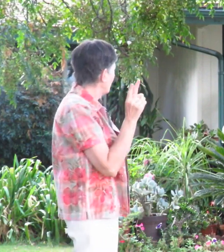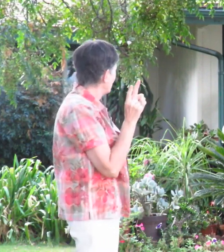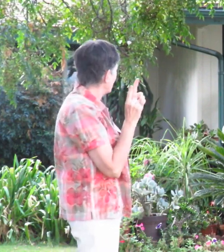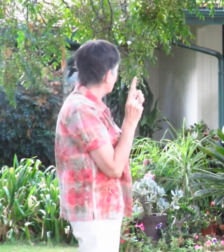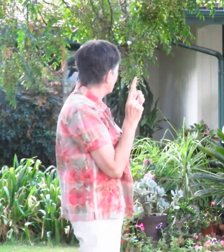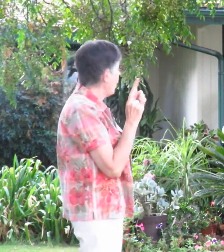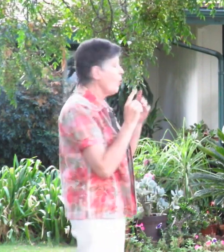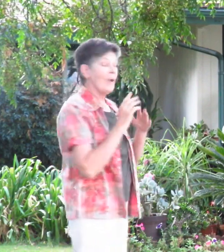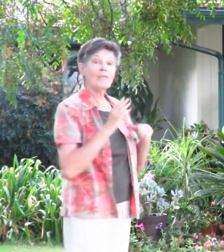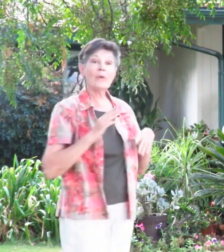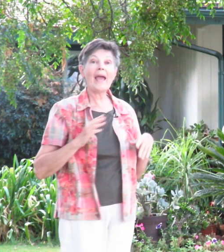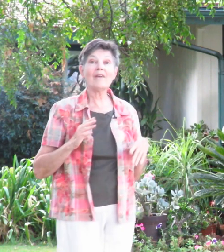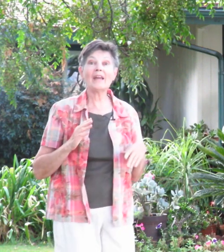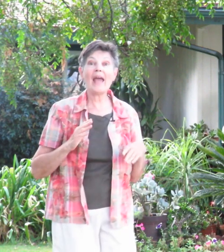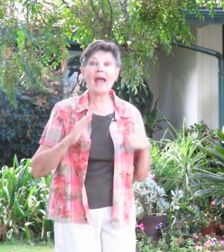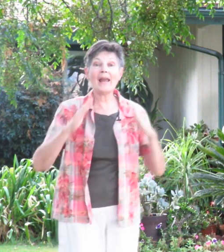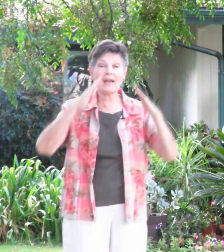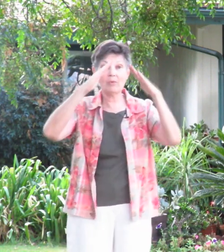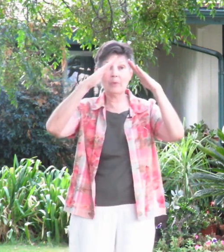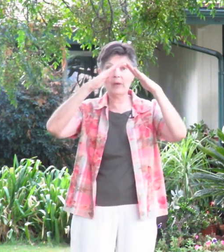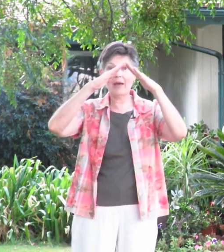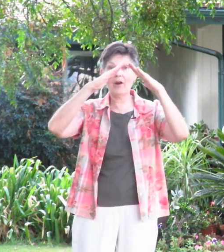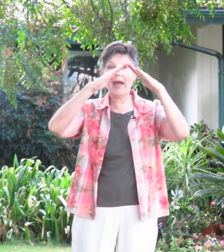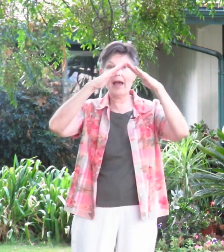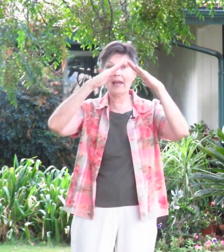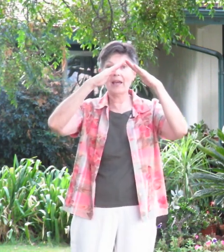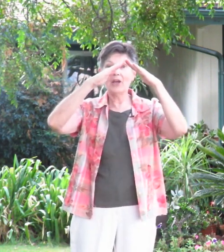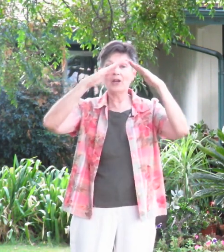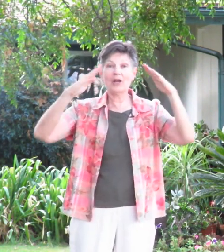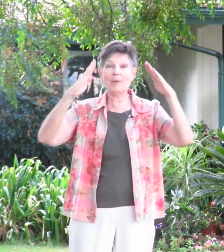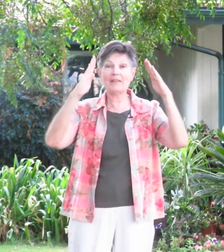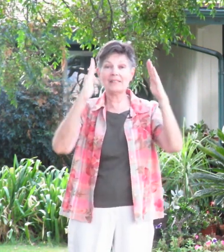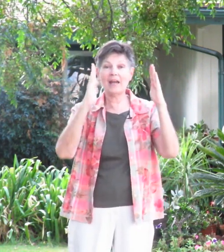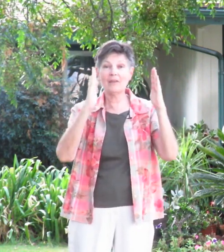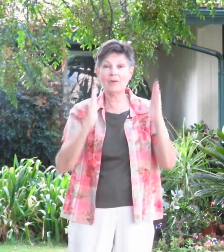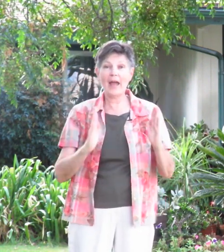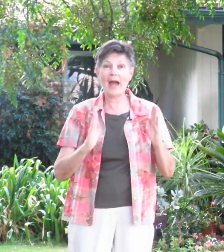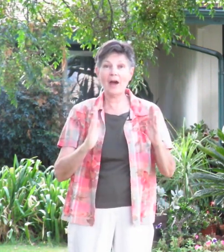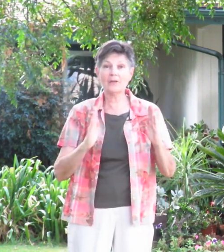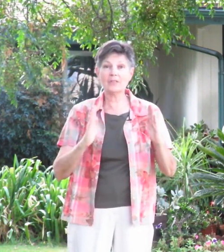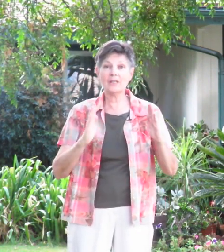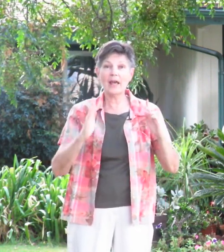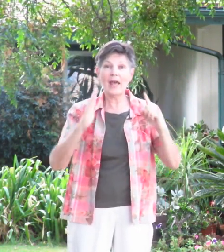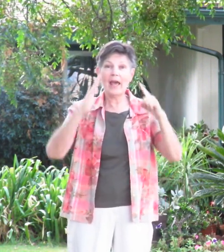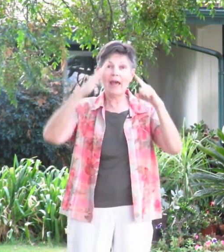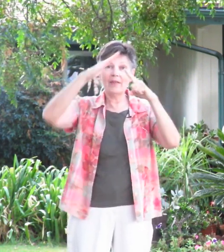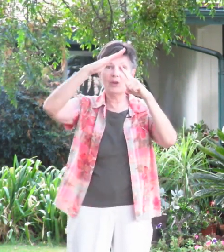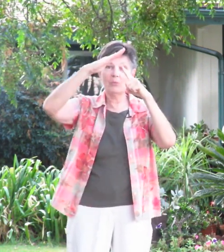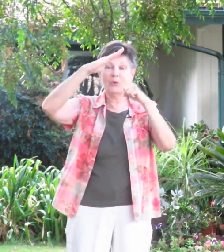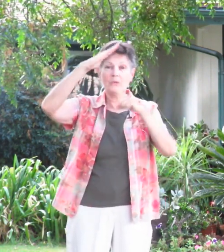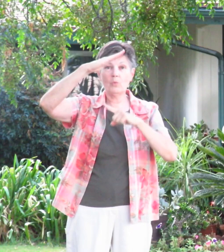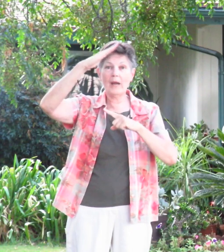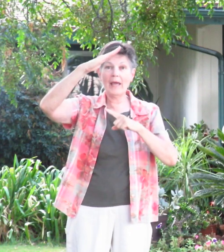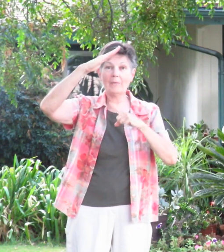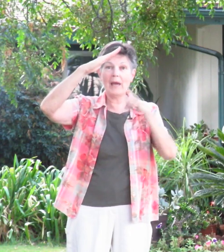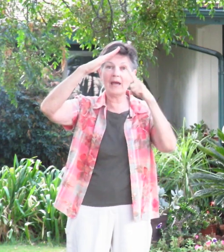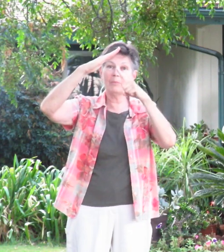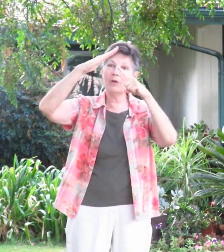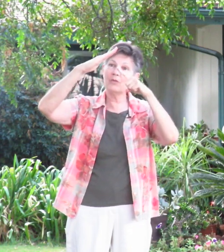And, oh, if we have an attic, we have our attic, you're going to make the sign for house. And then you put one hand back up here